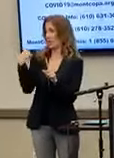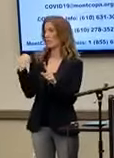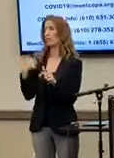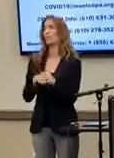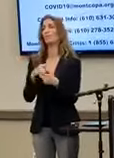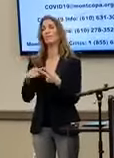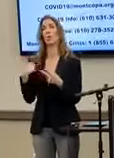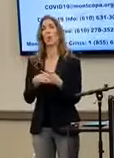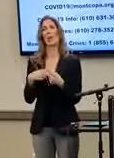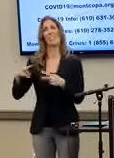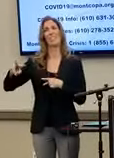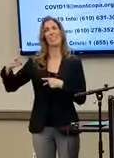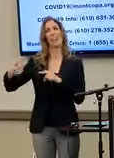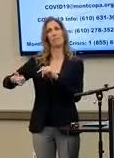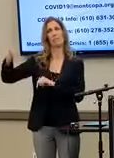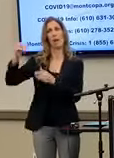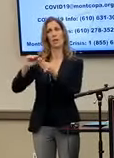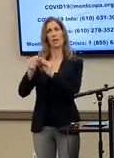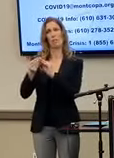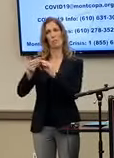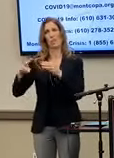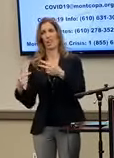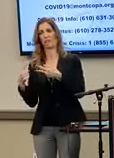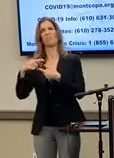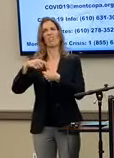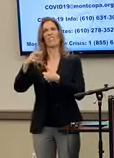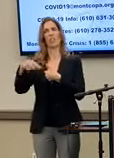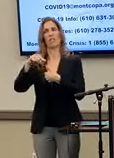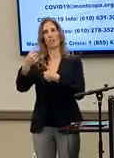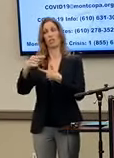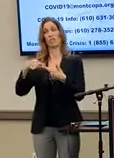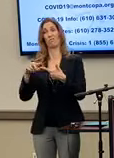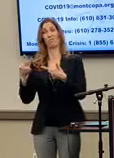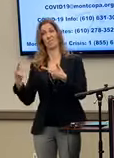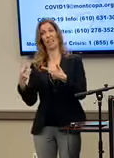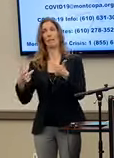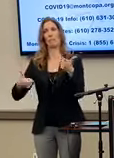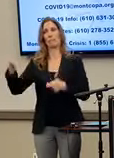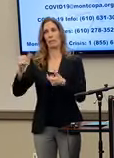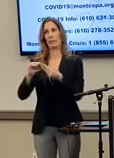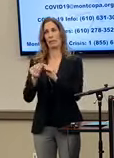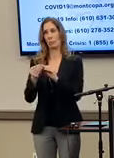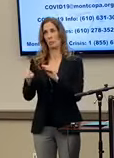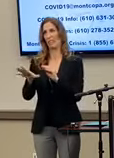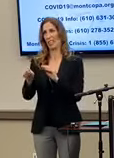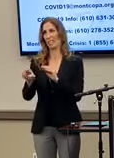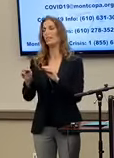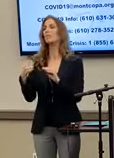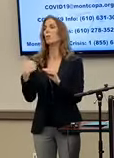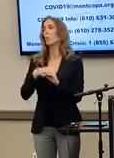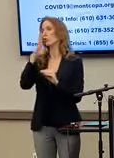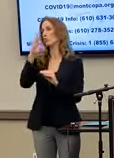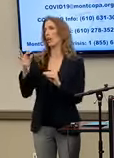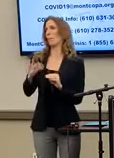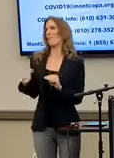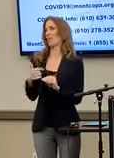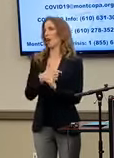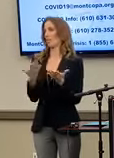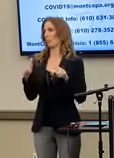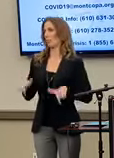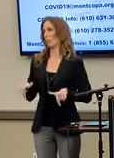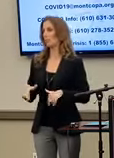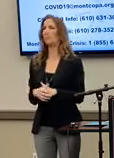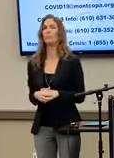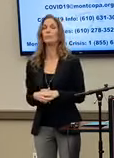county with the second most confirmed cases after Philadelphia, federal assistance will directly benefit the residents of Montgomery County.